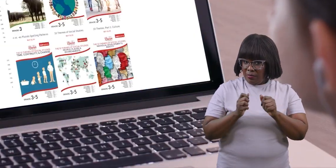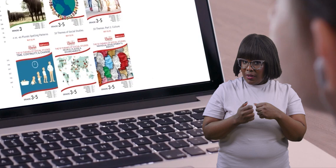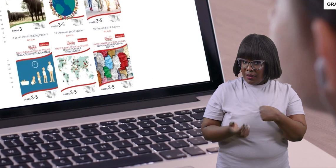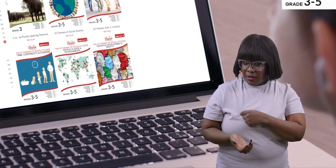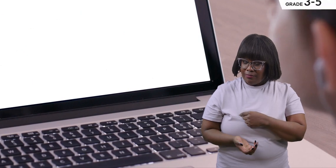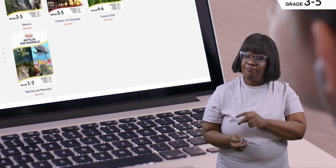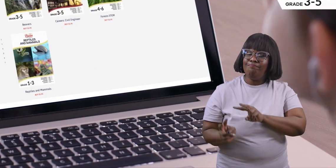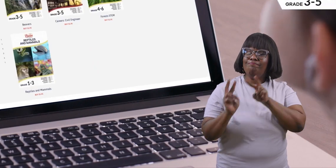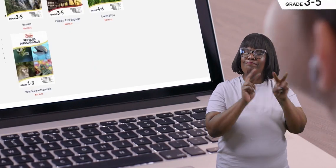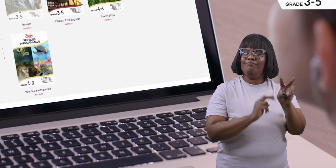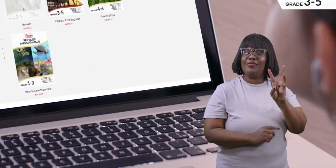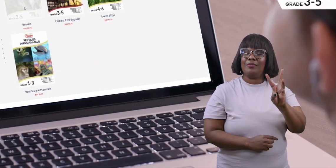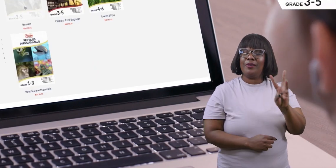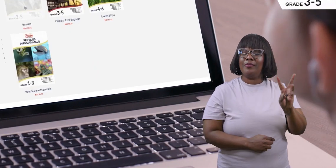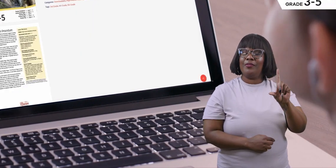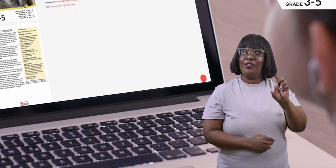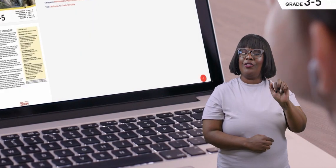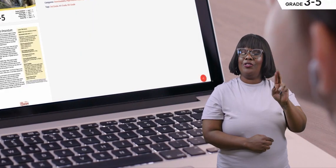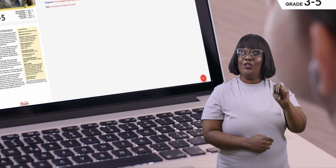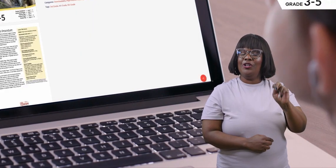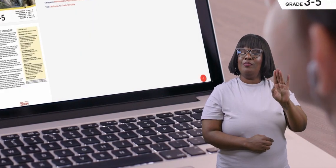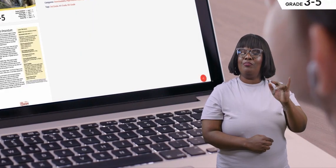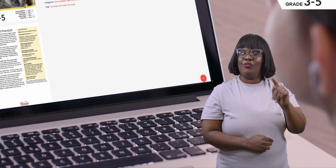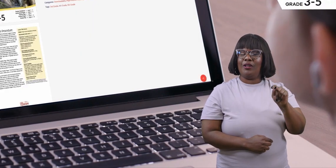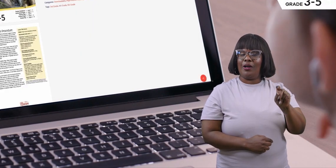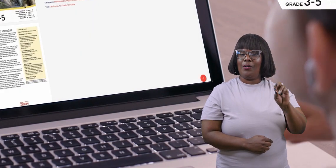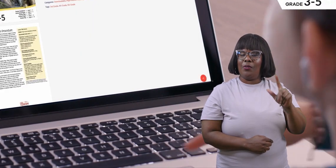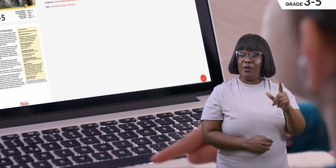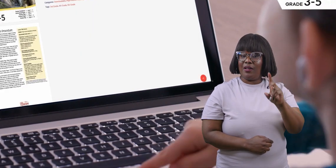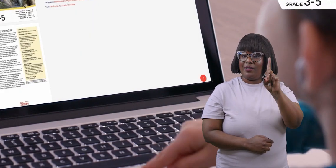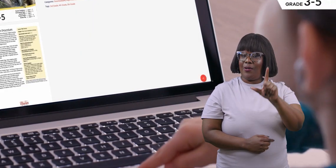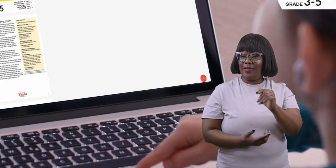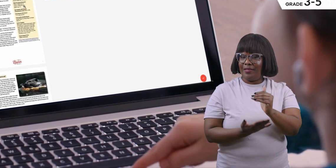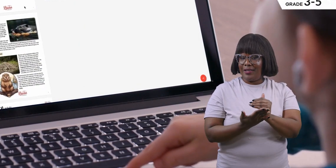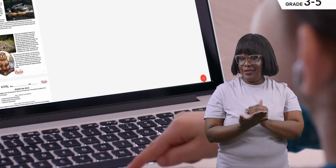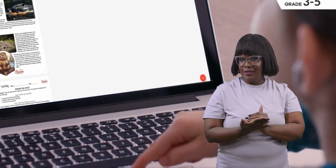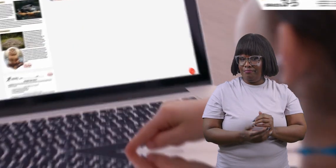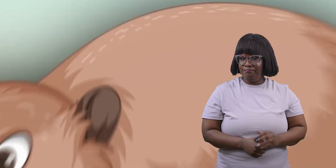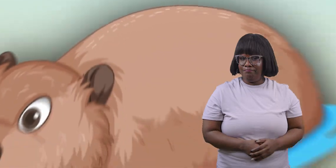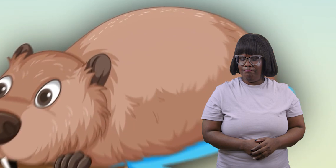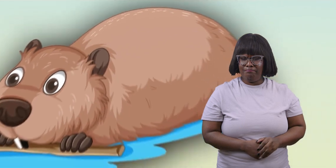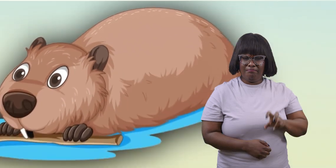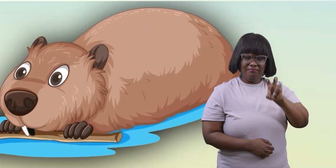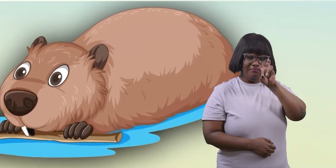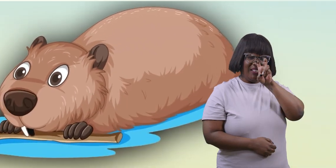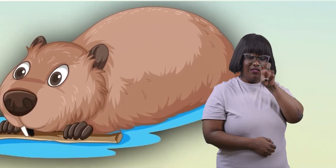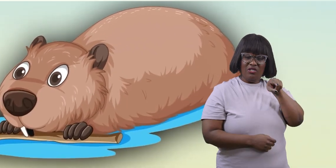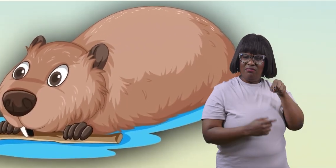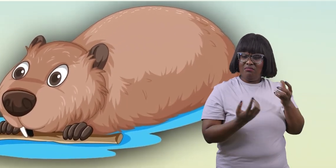just head over to learnbrite.org and download this lesson what are beavers